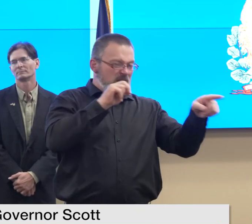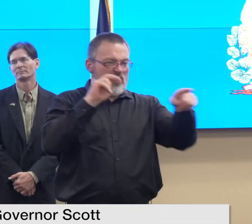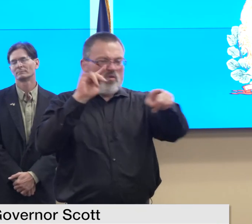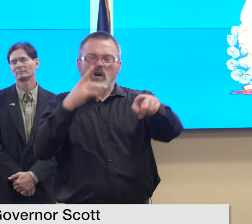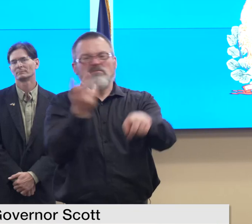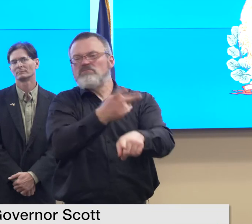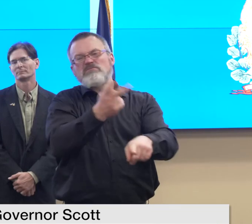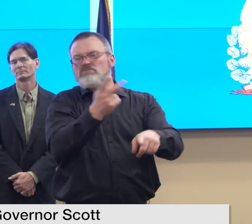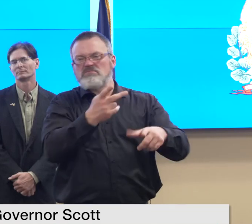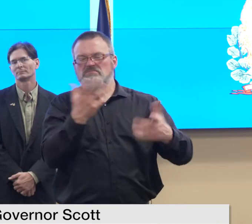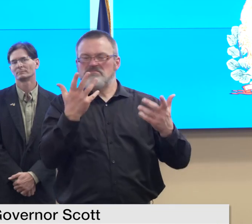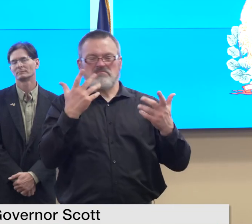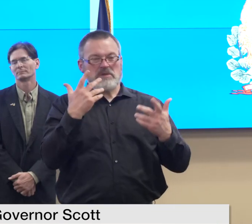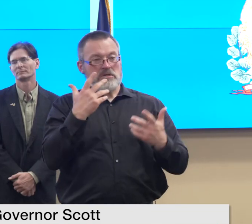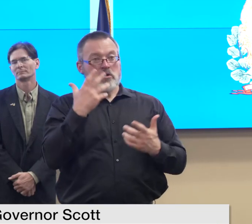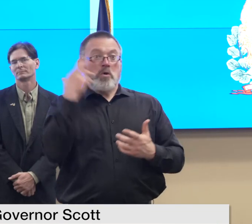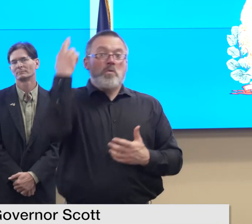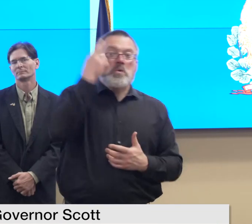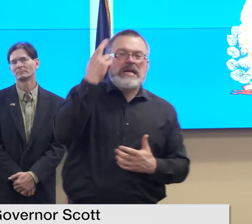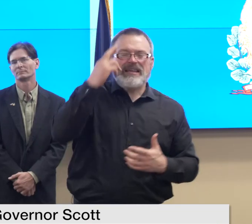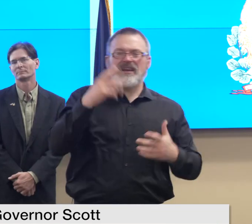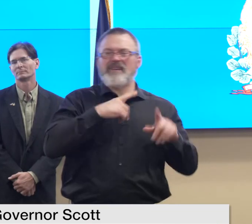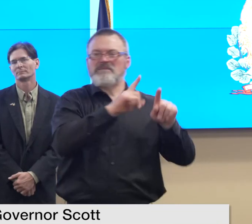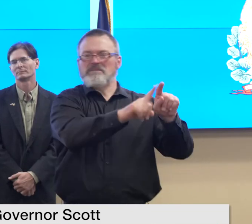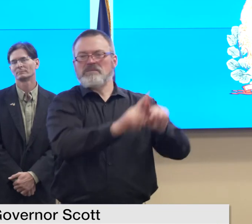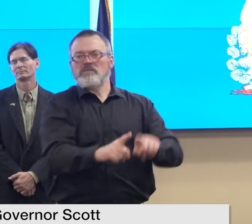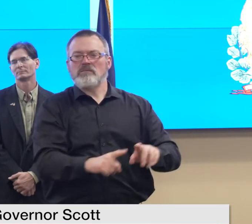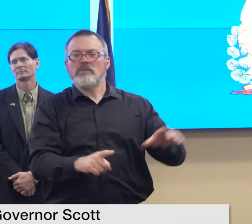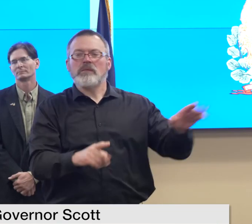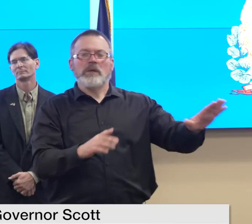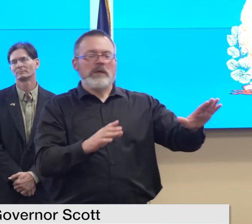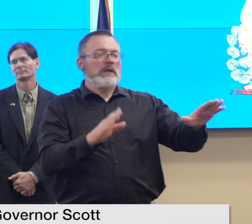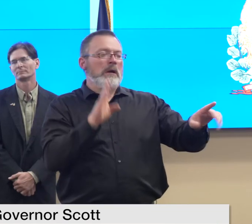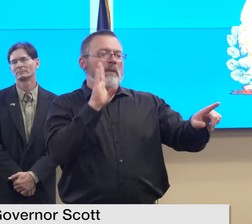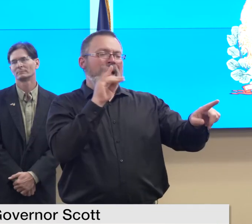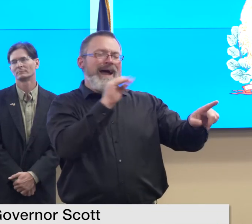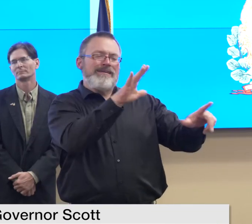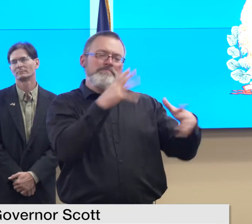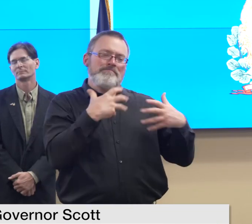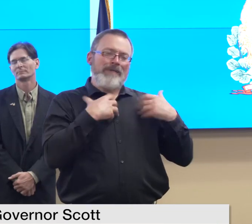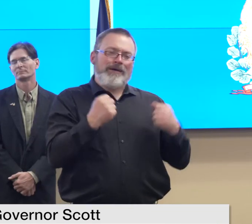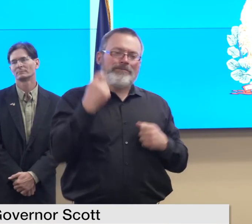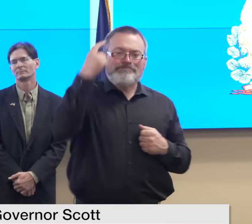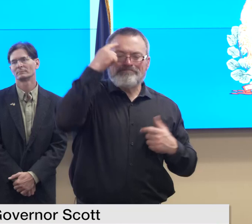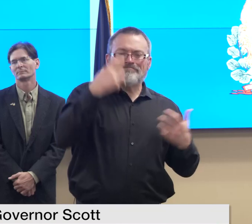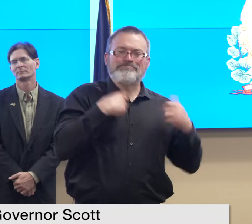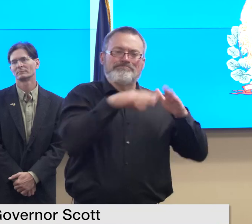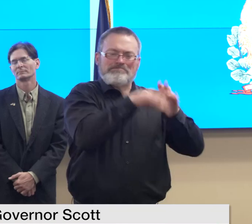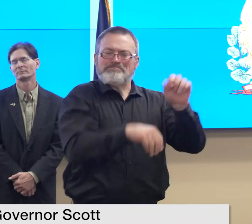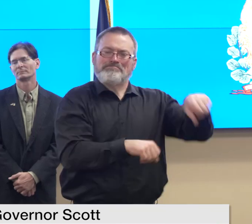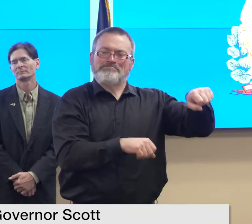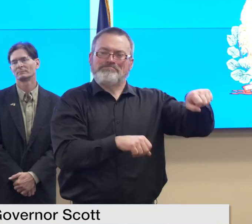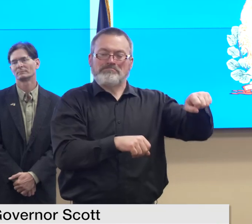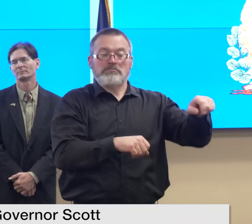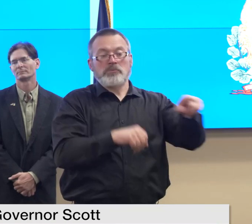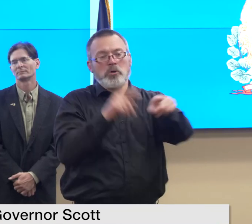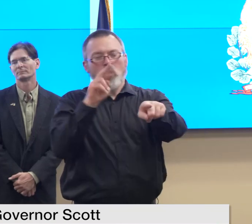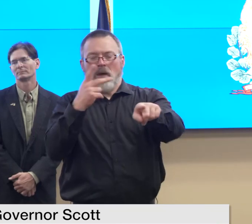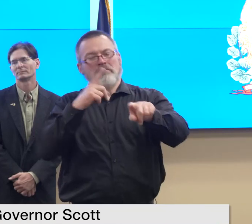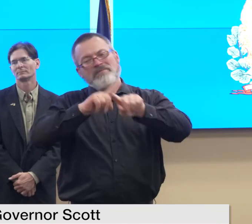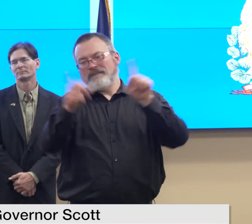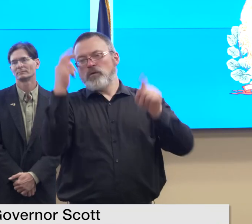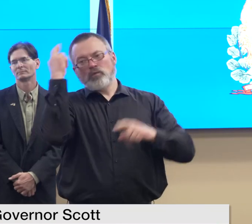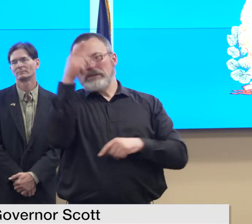decline in president biden and his his health um and i i think he should